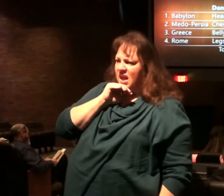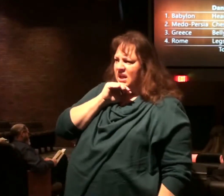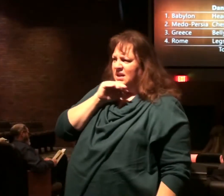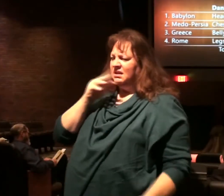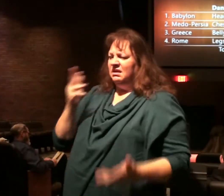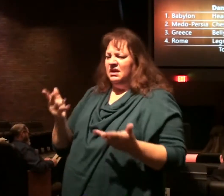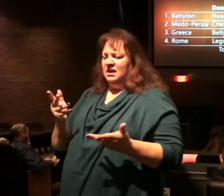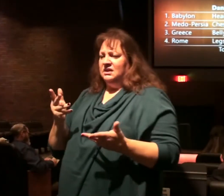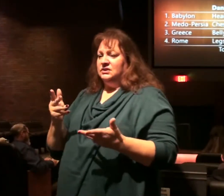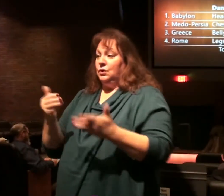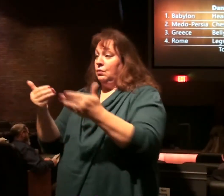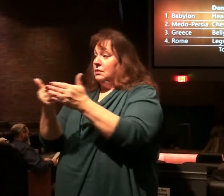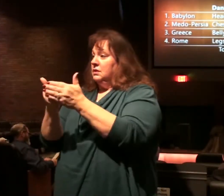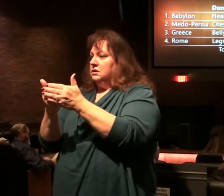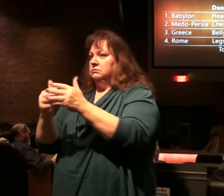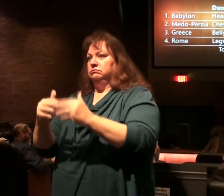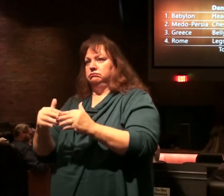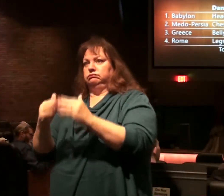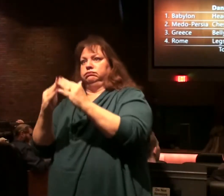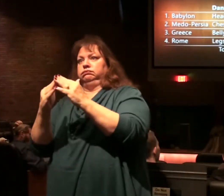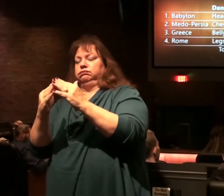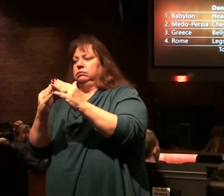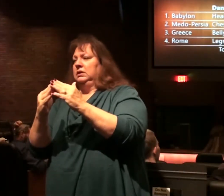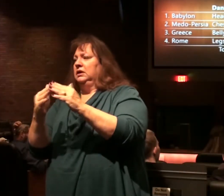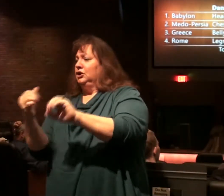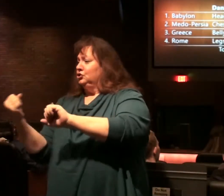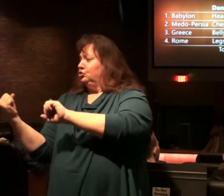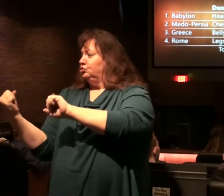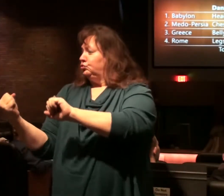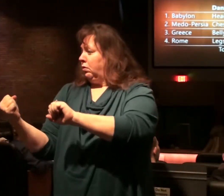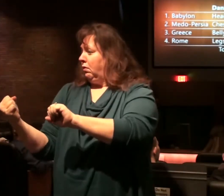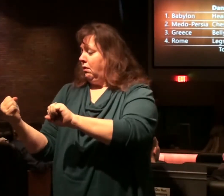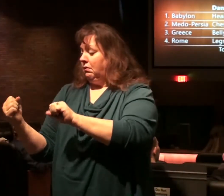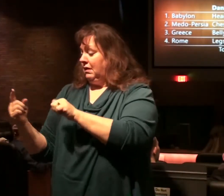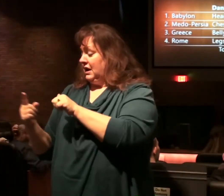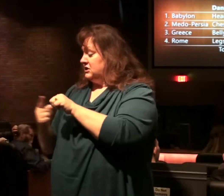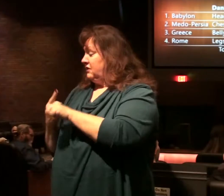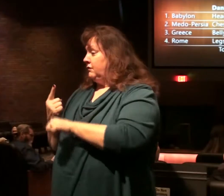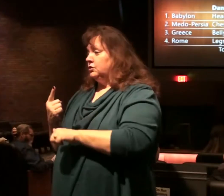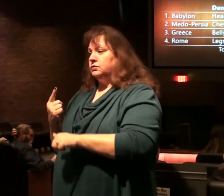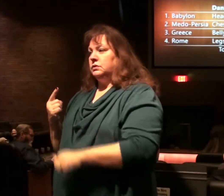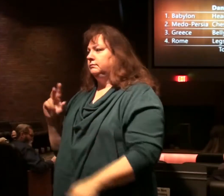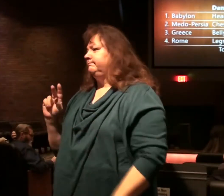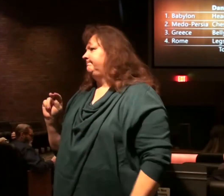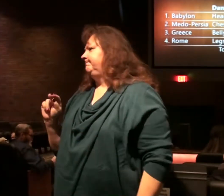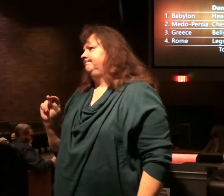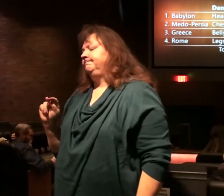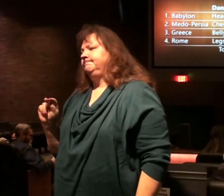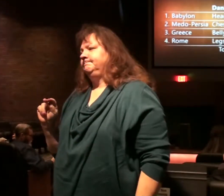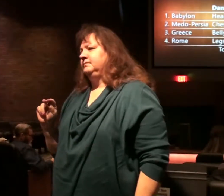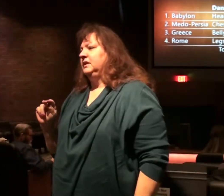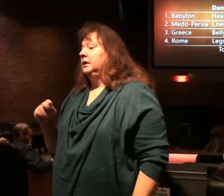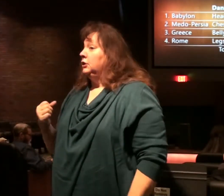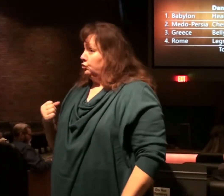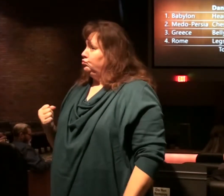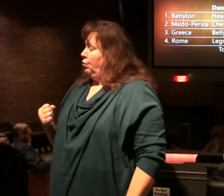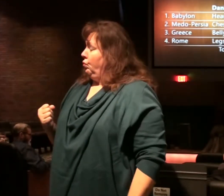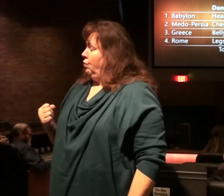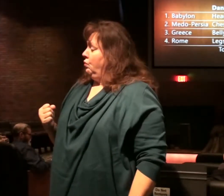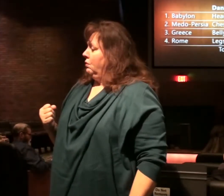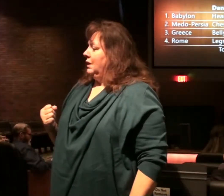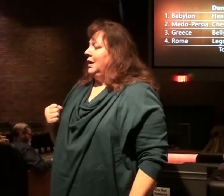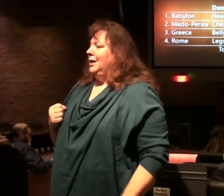revived empire is not going to be as strong as the original Roman empire was. It's going to be strong,